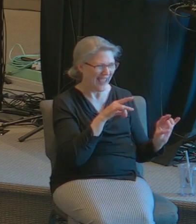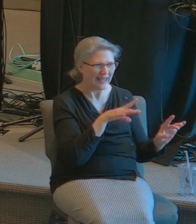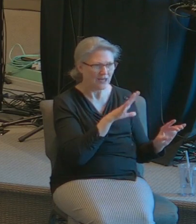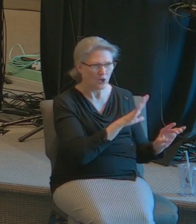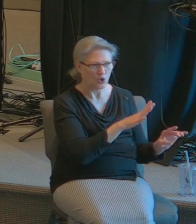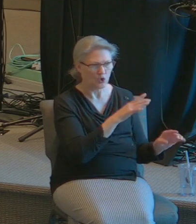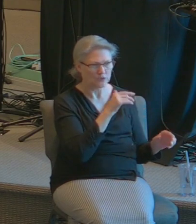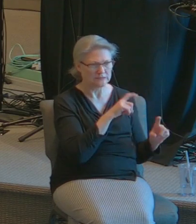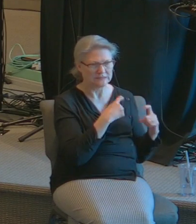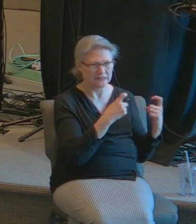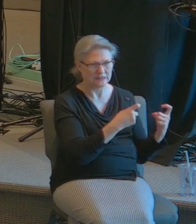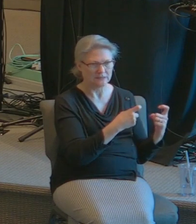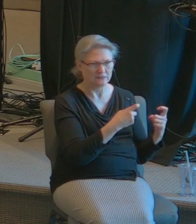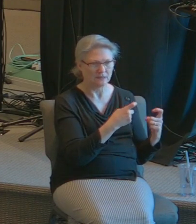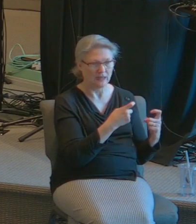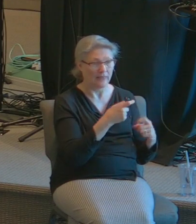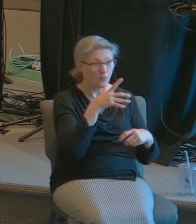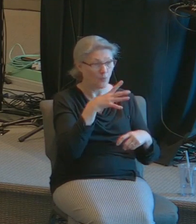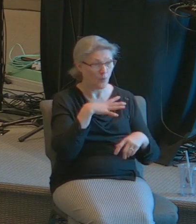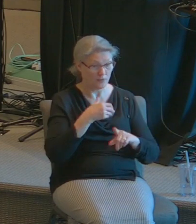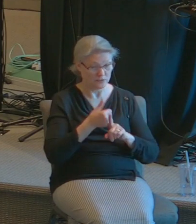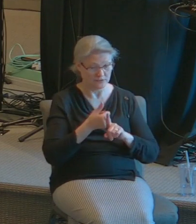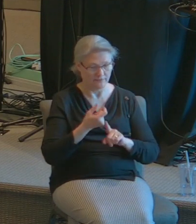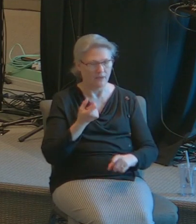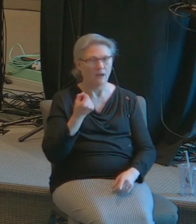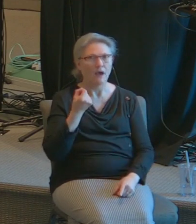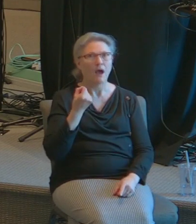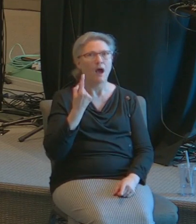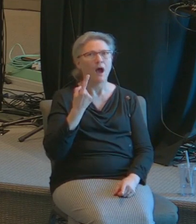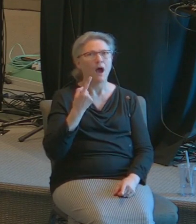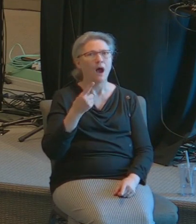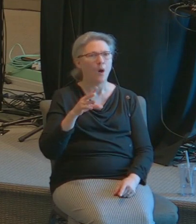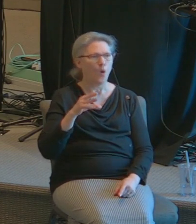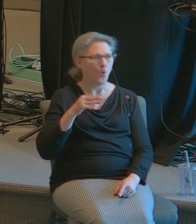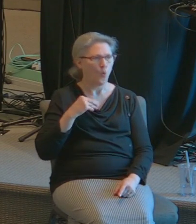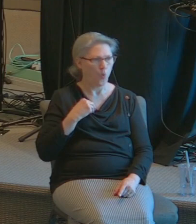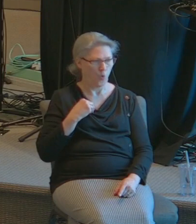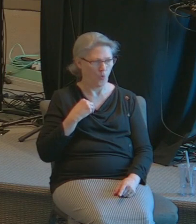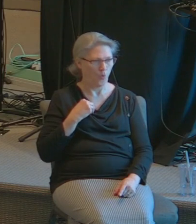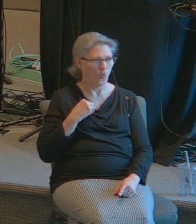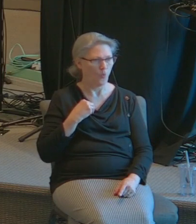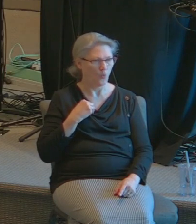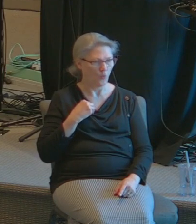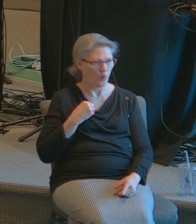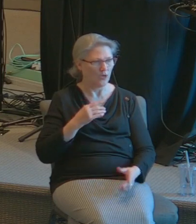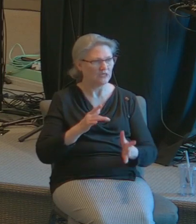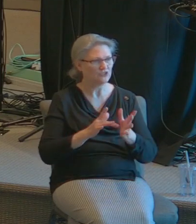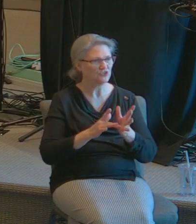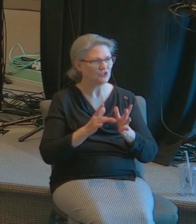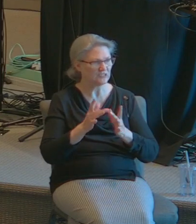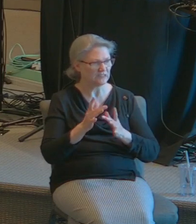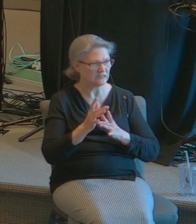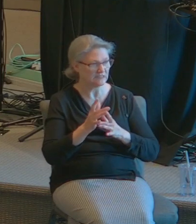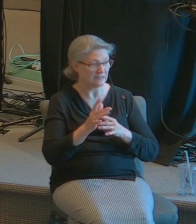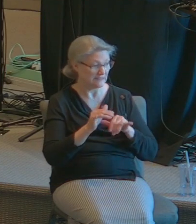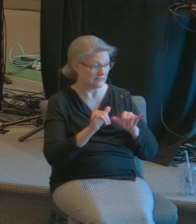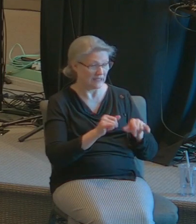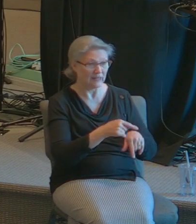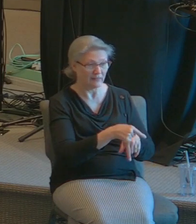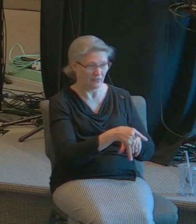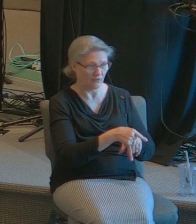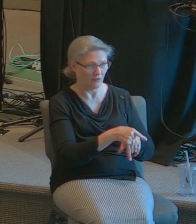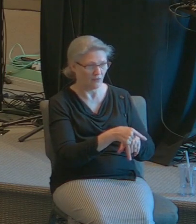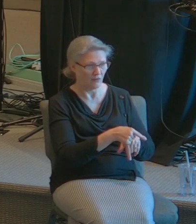she caught the message and accepted the message and Jesus Christ had to stay there